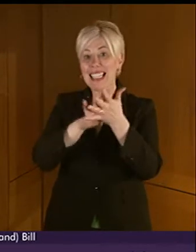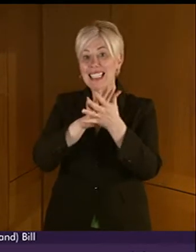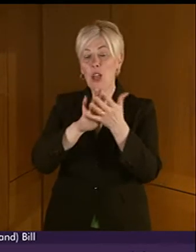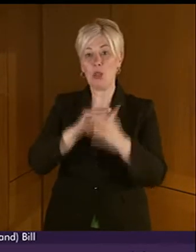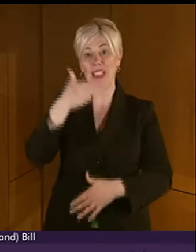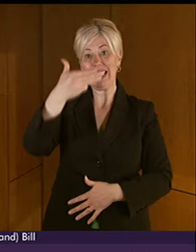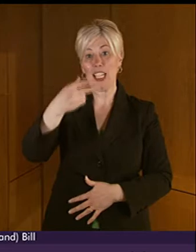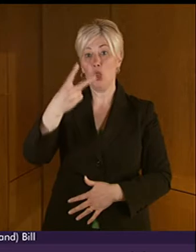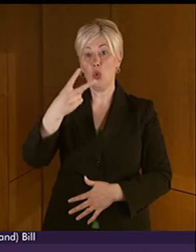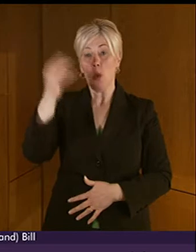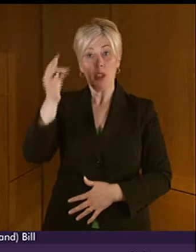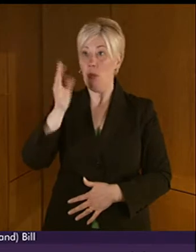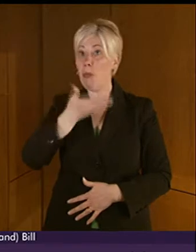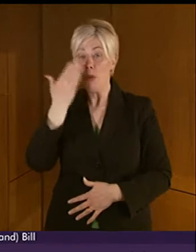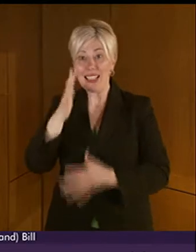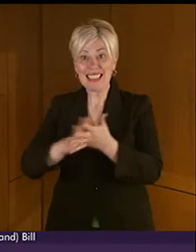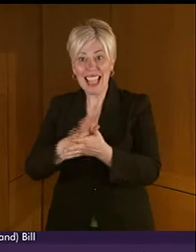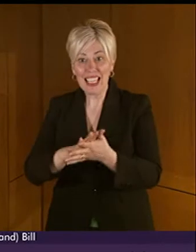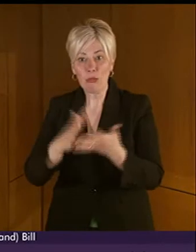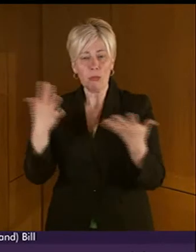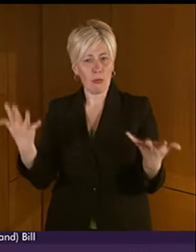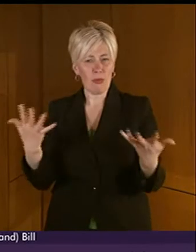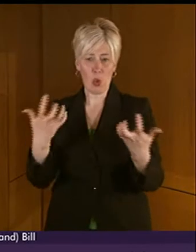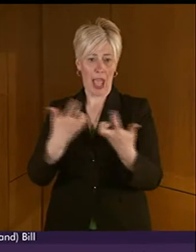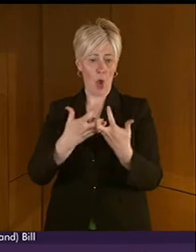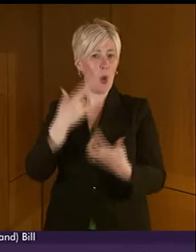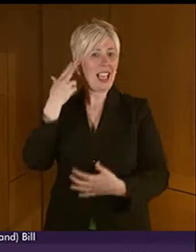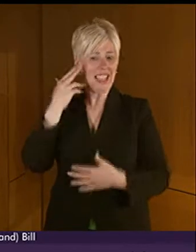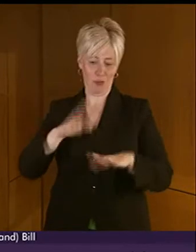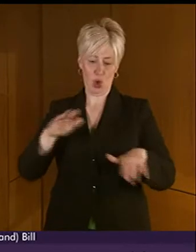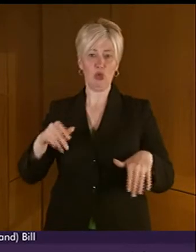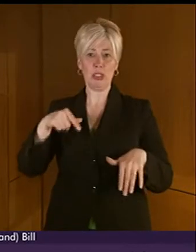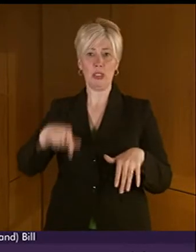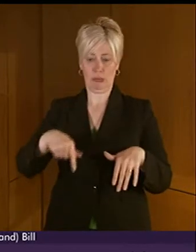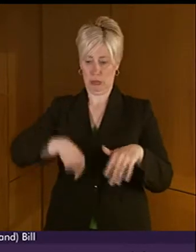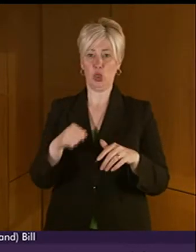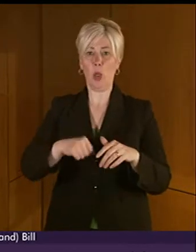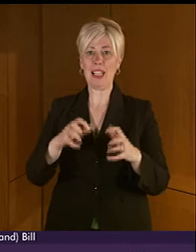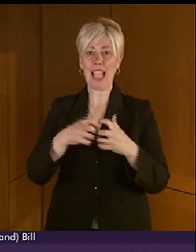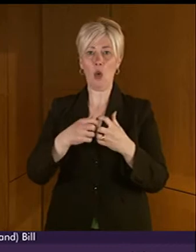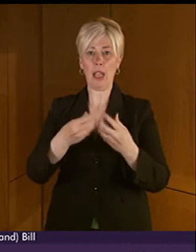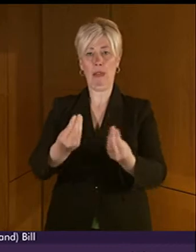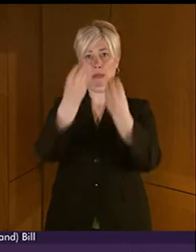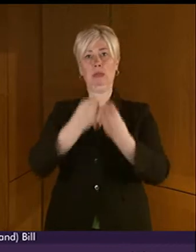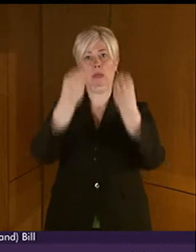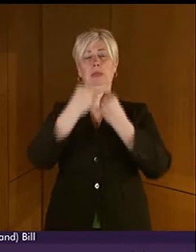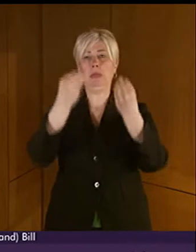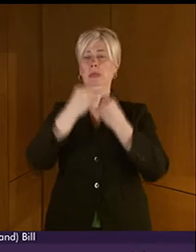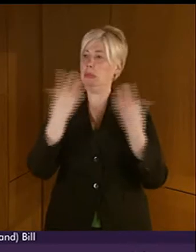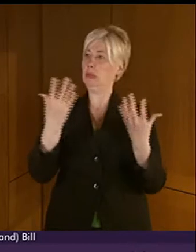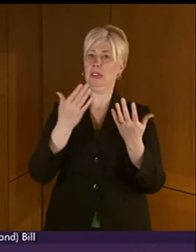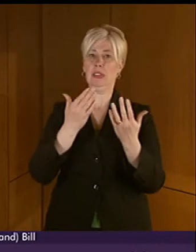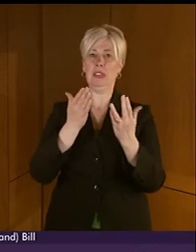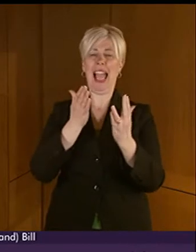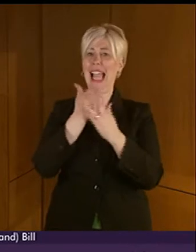raising the issue of how deaf children in Scotland are actually accessing their education. We need